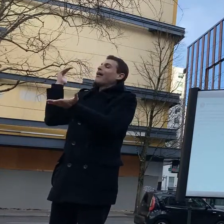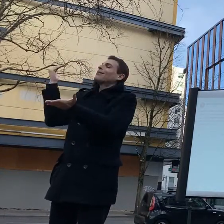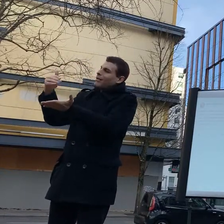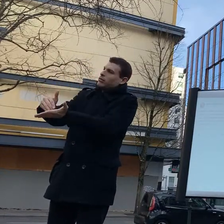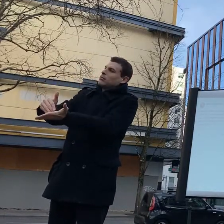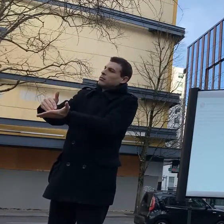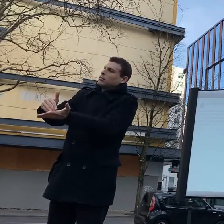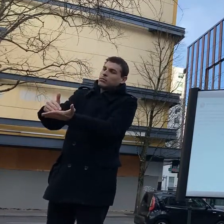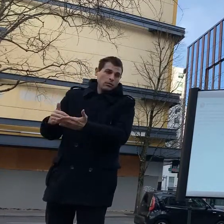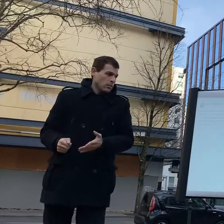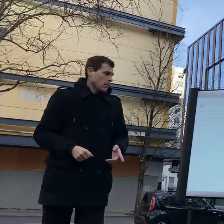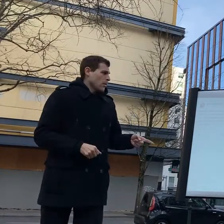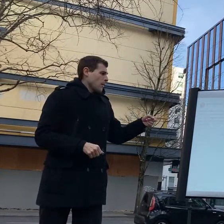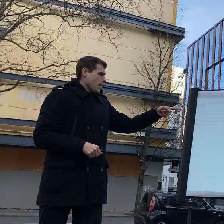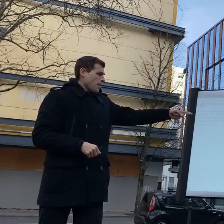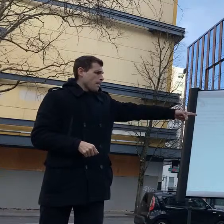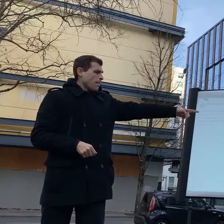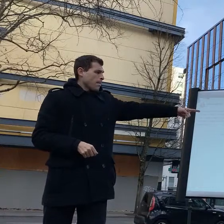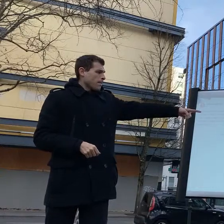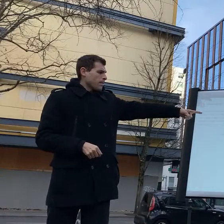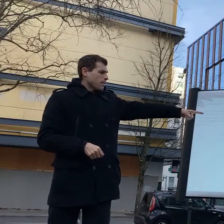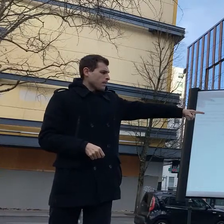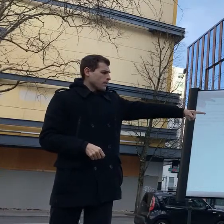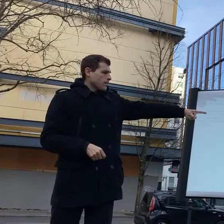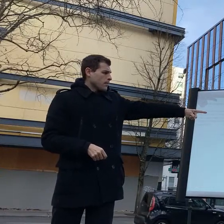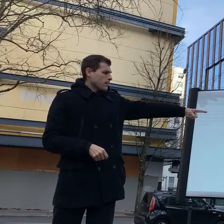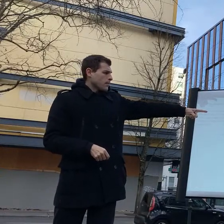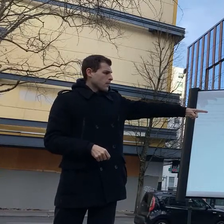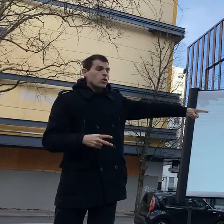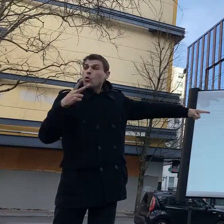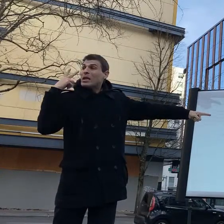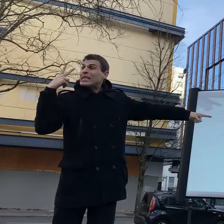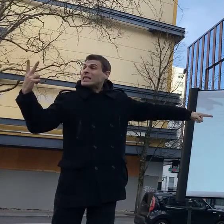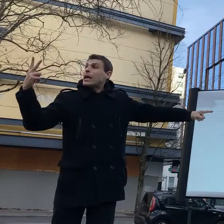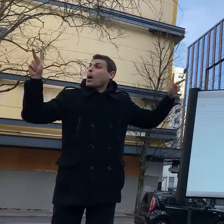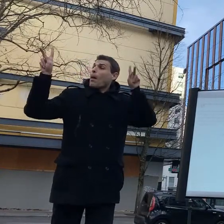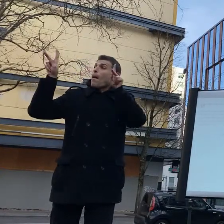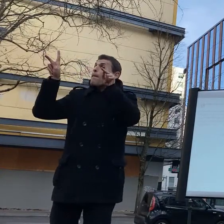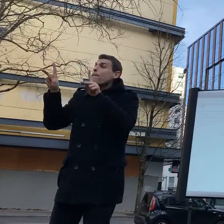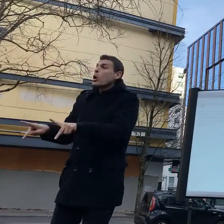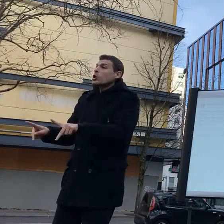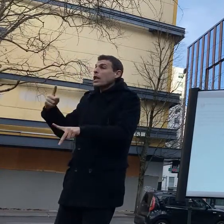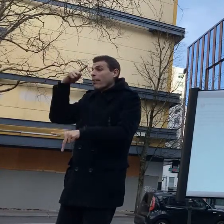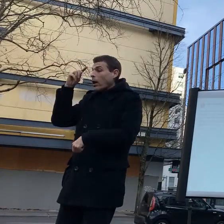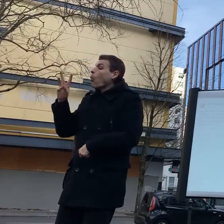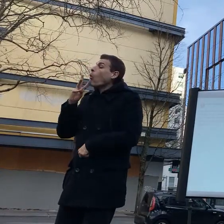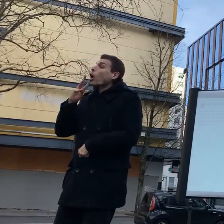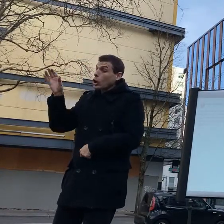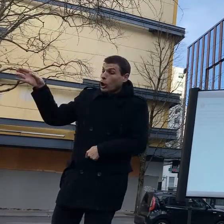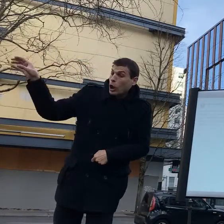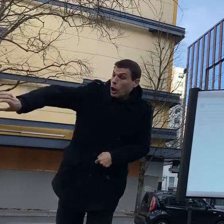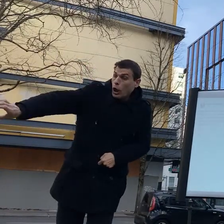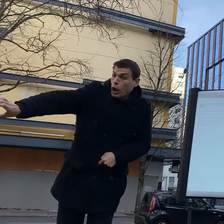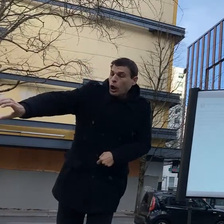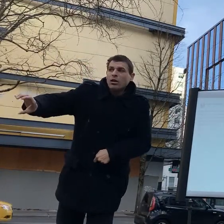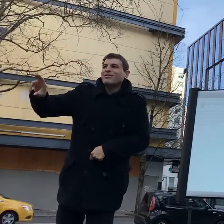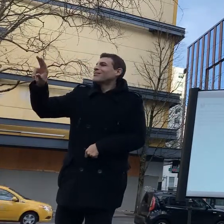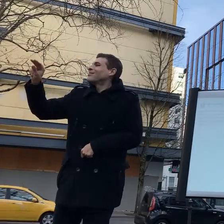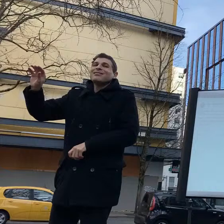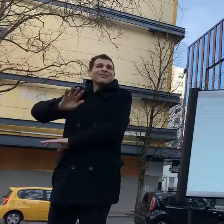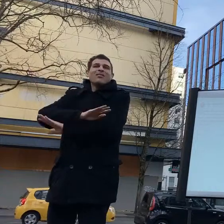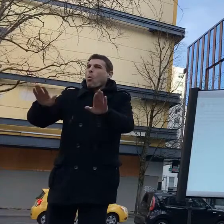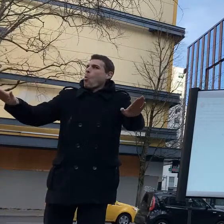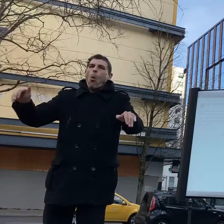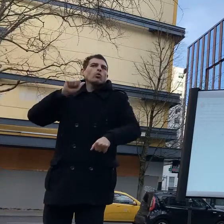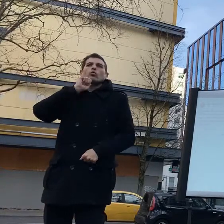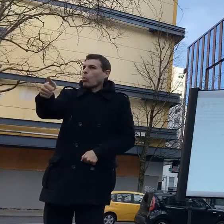portland i've had people from denver reach out to me because they have found that officers used or